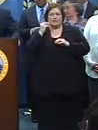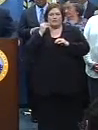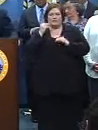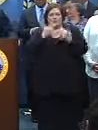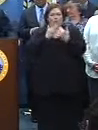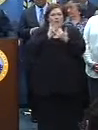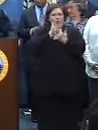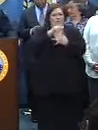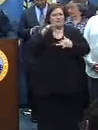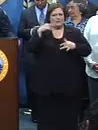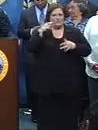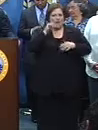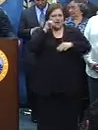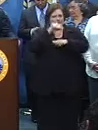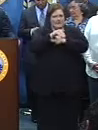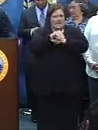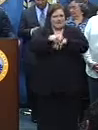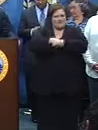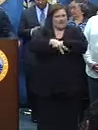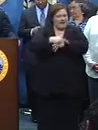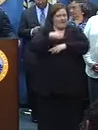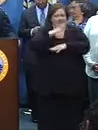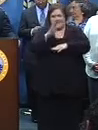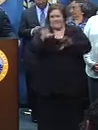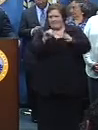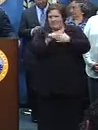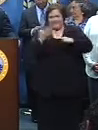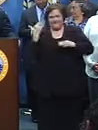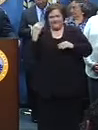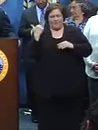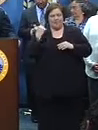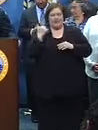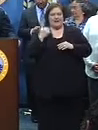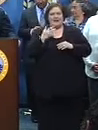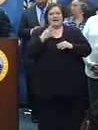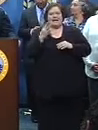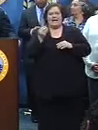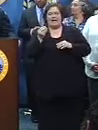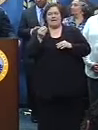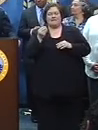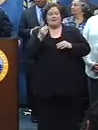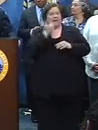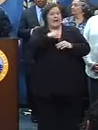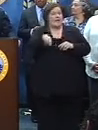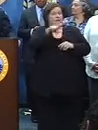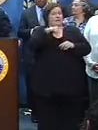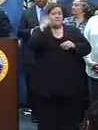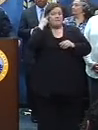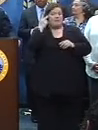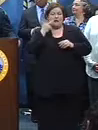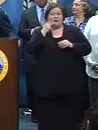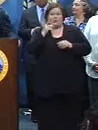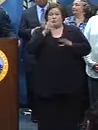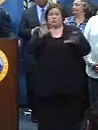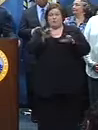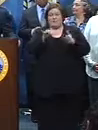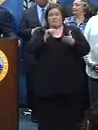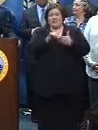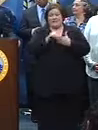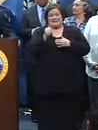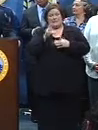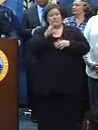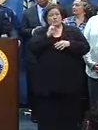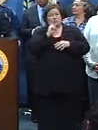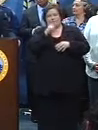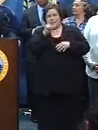Quarter last night at 12 o'clock. I had never done that before. And for any parent, you know, who would do that, 16